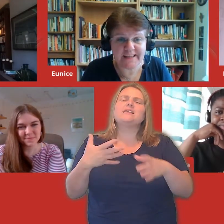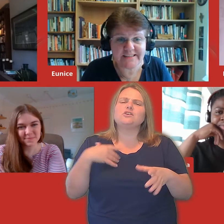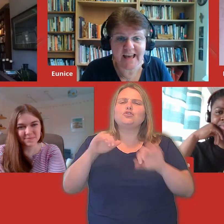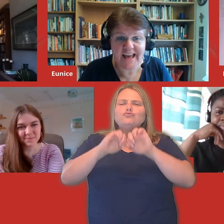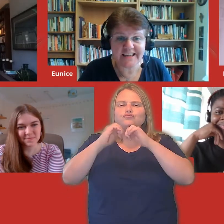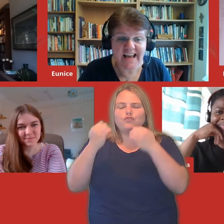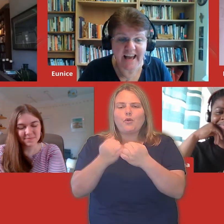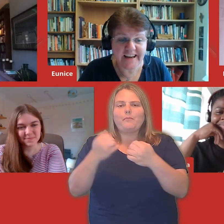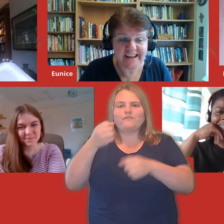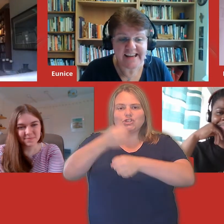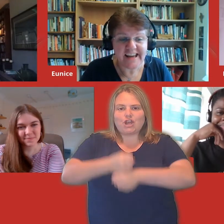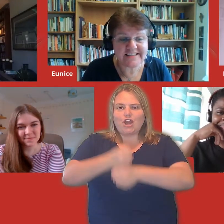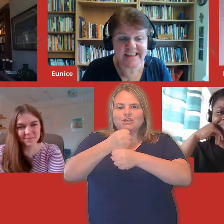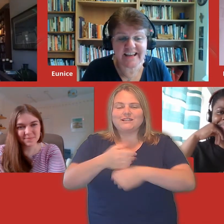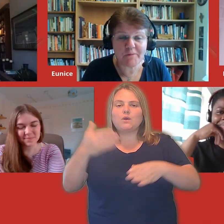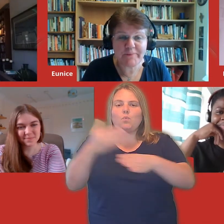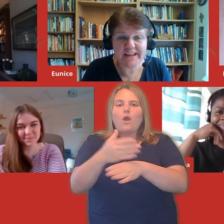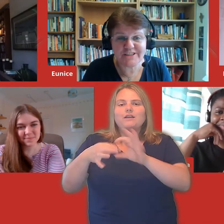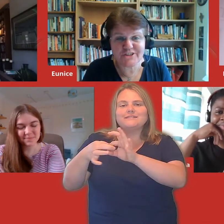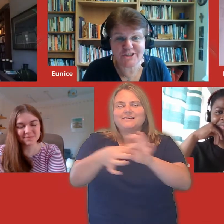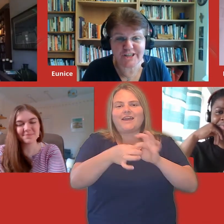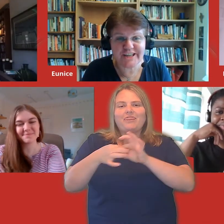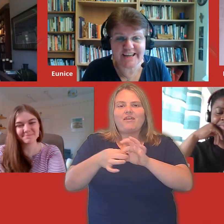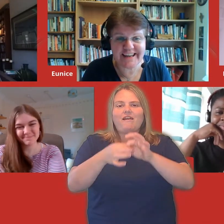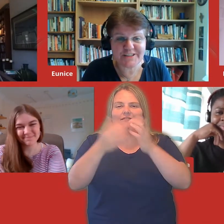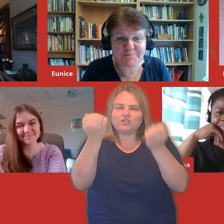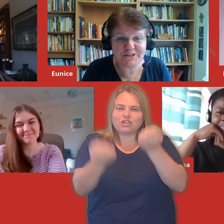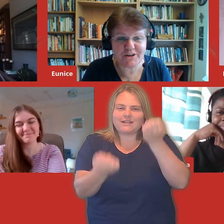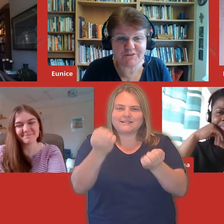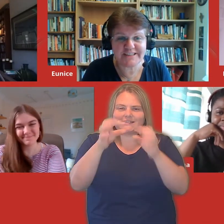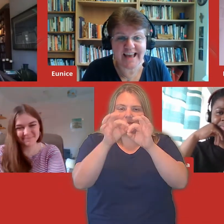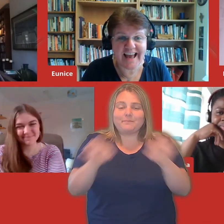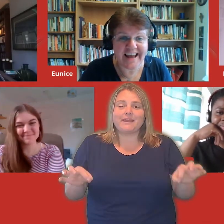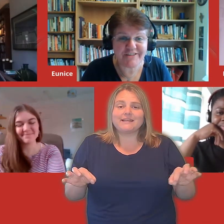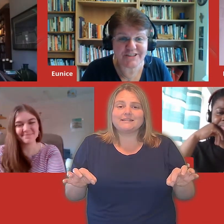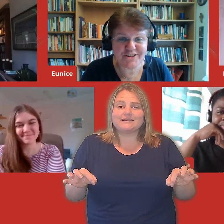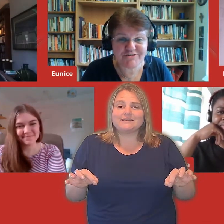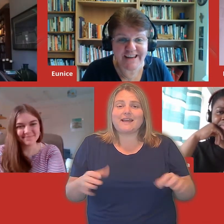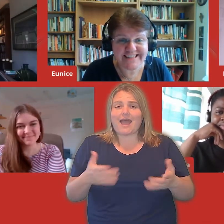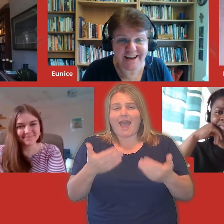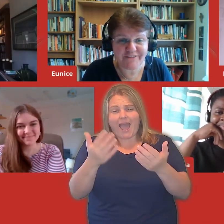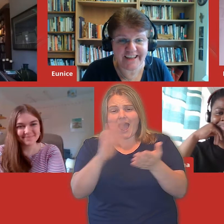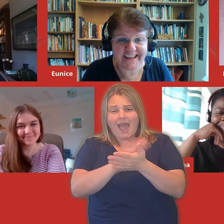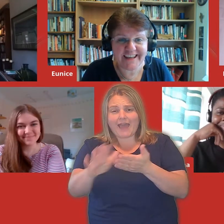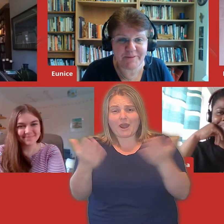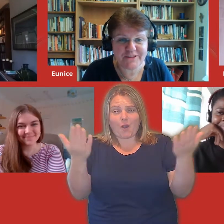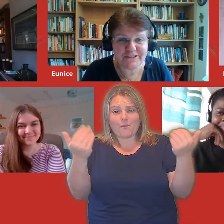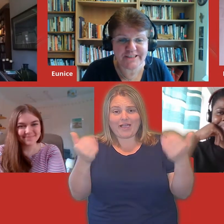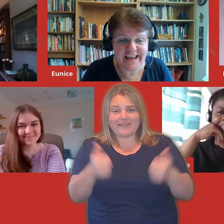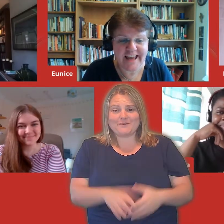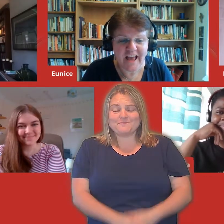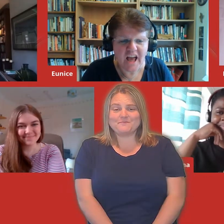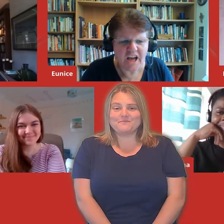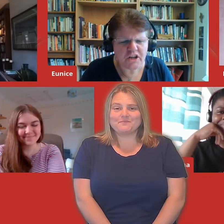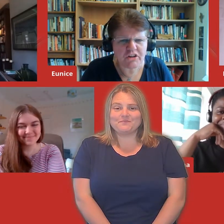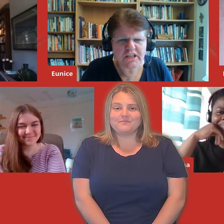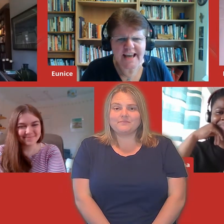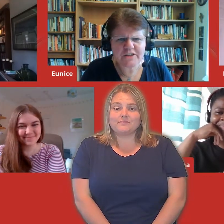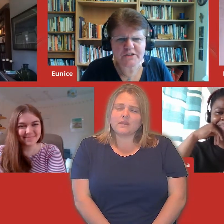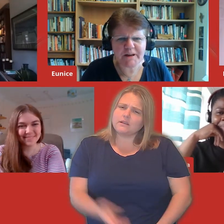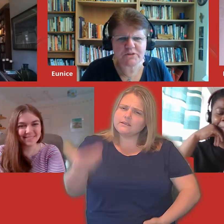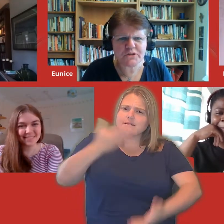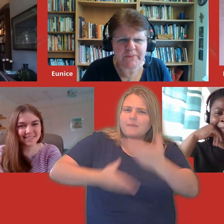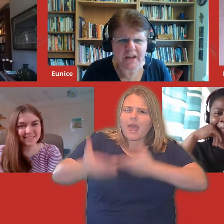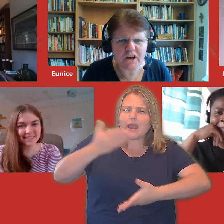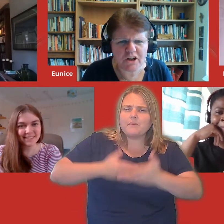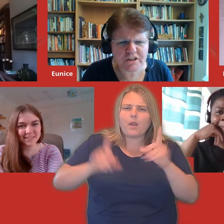and peace. And Hannah is the Campaigns and Church Engagement Officer. Hannah, it's great to have you here with us today. And you're going to